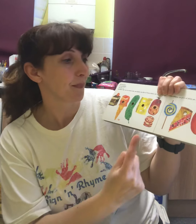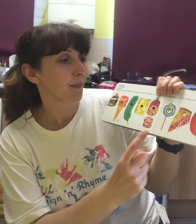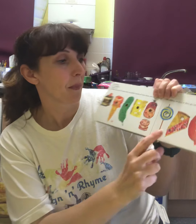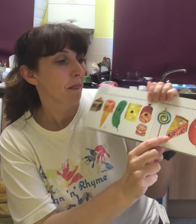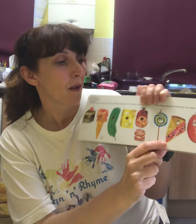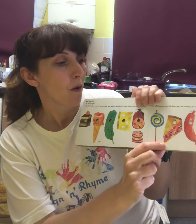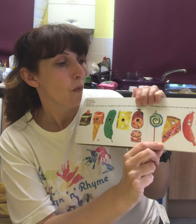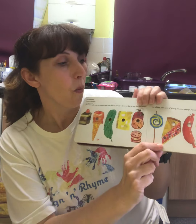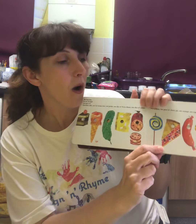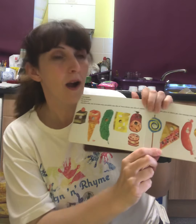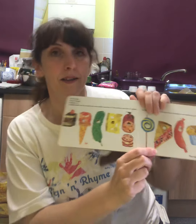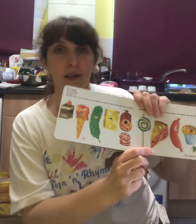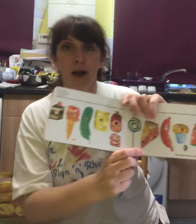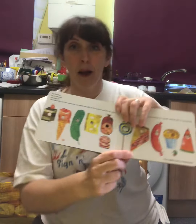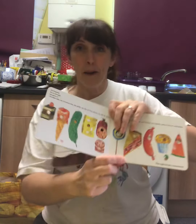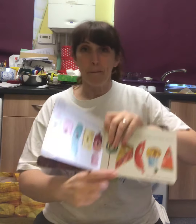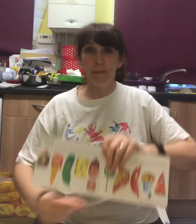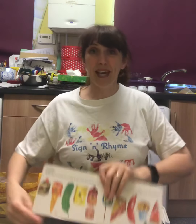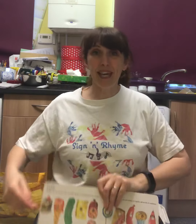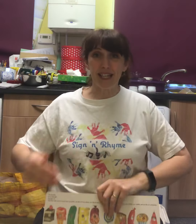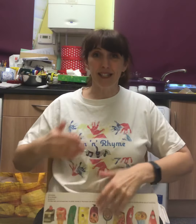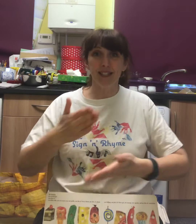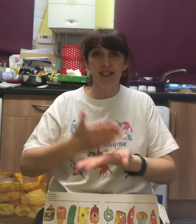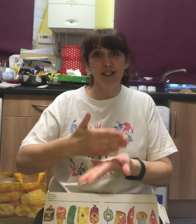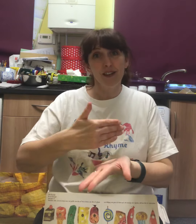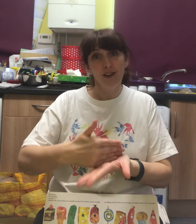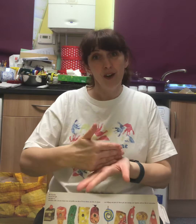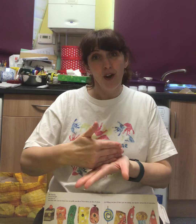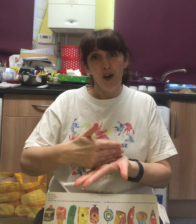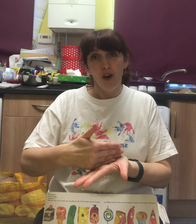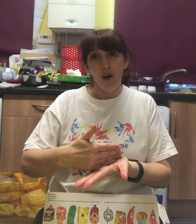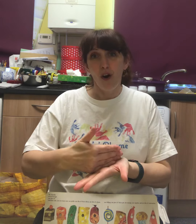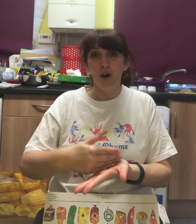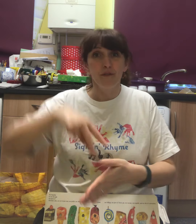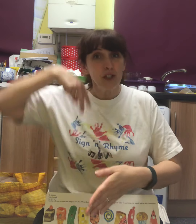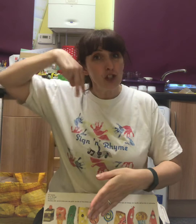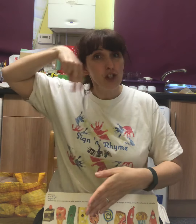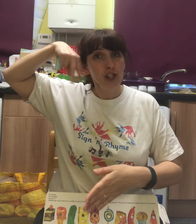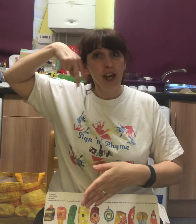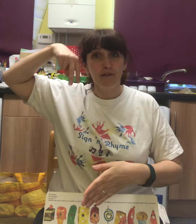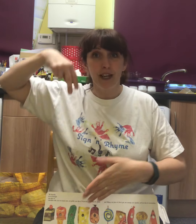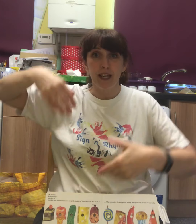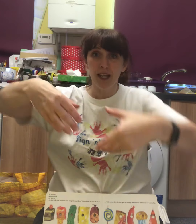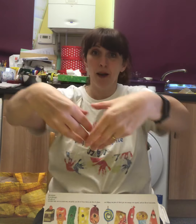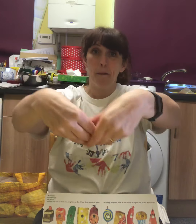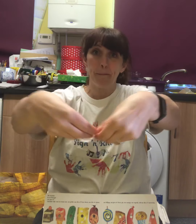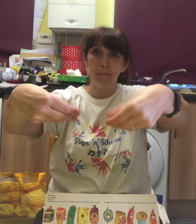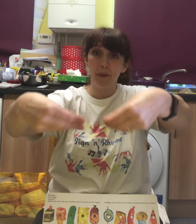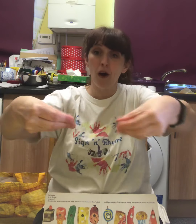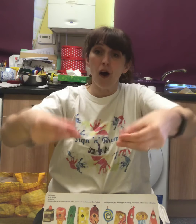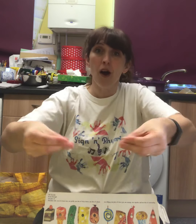One piece of cherry pie.